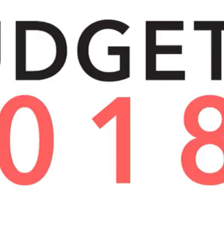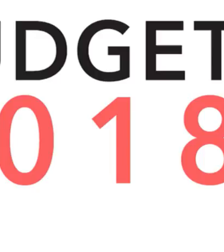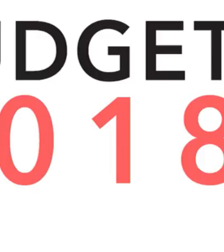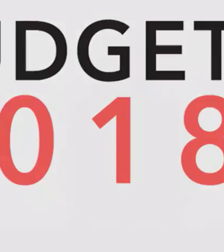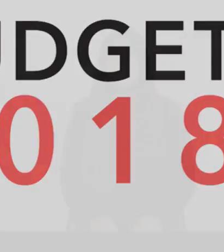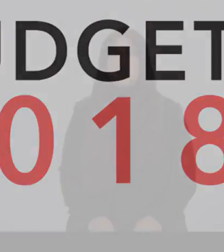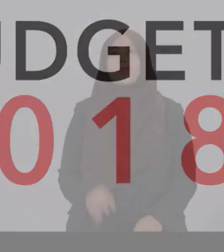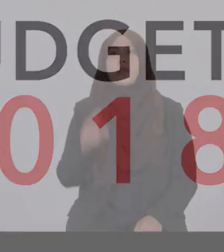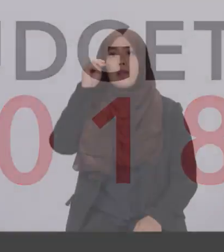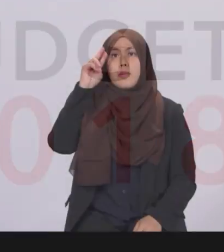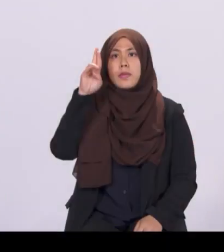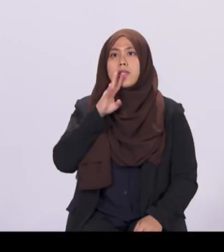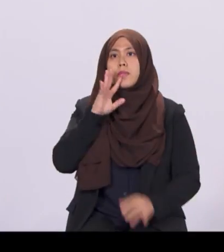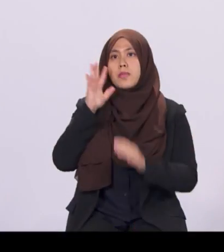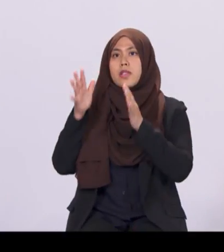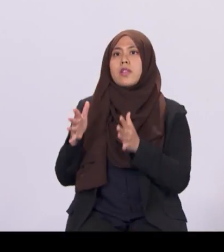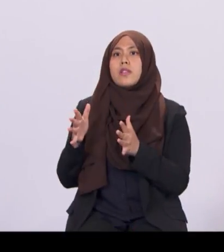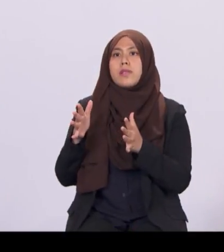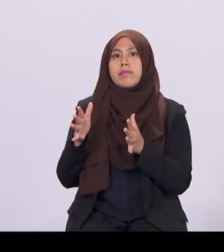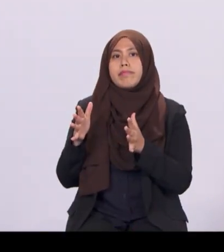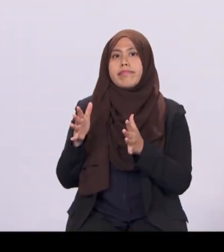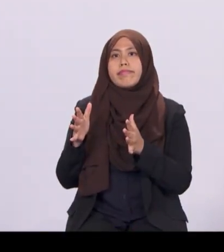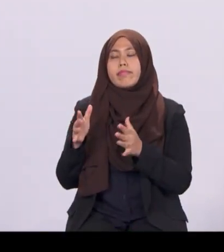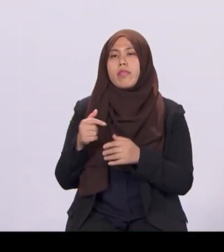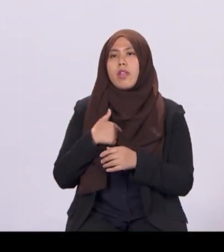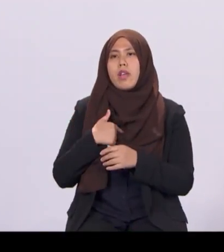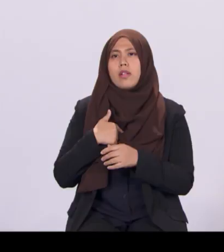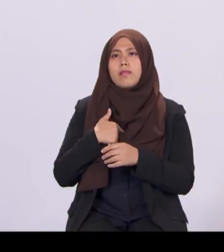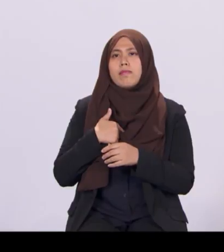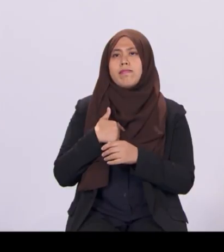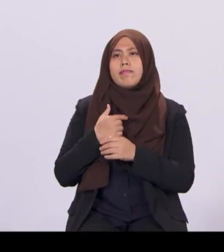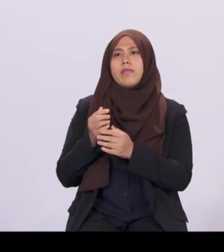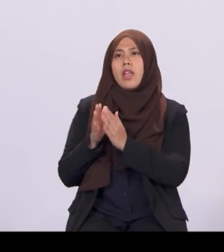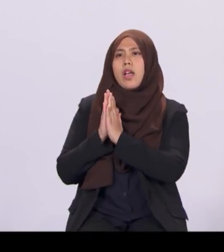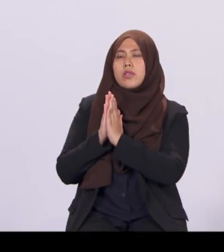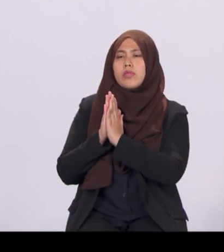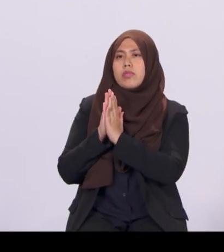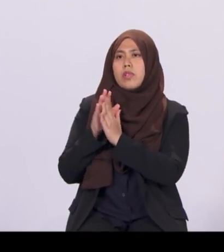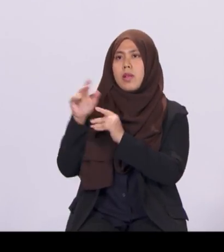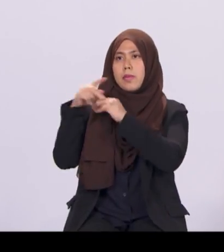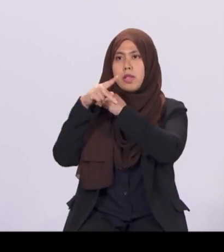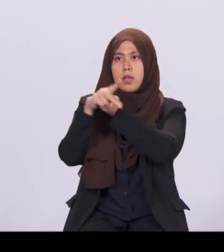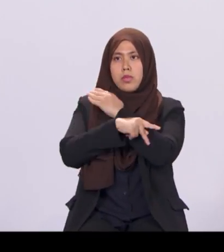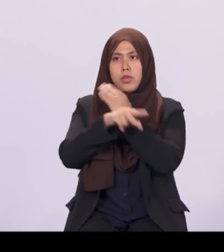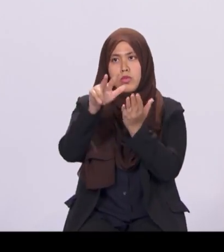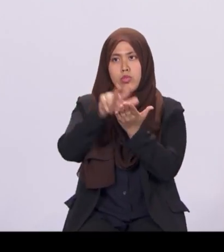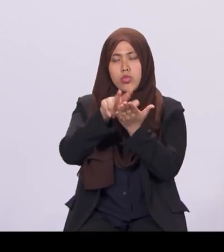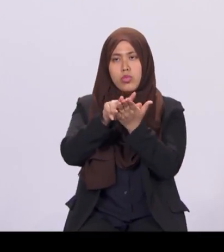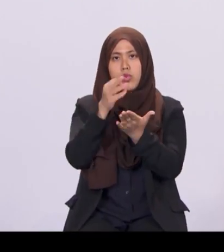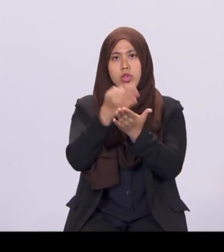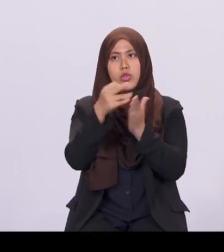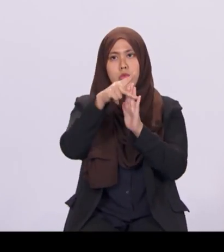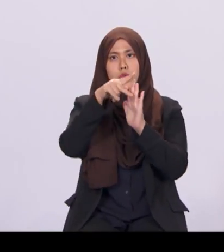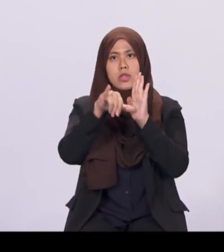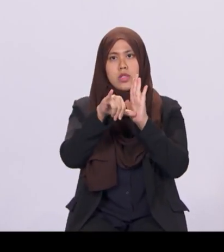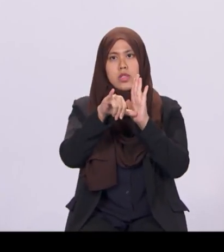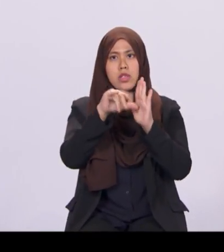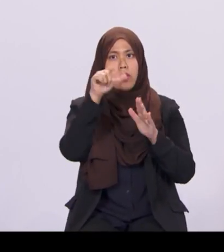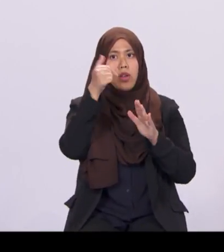I beg to move that Parliament approves the financial policy of the government for the financial year from 1 April 2018 to